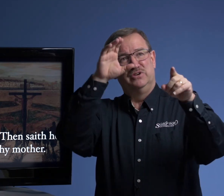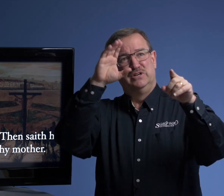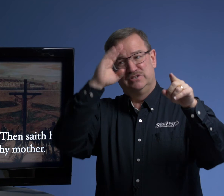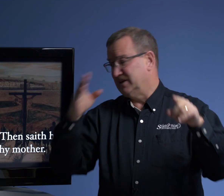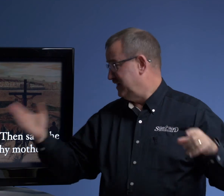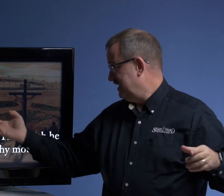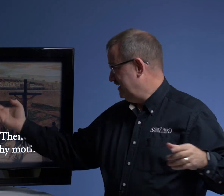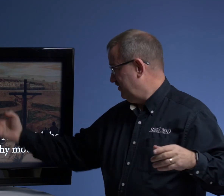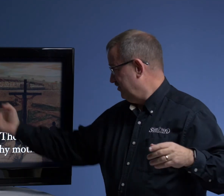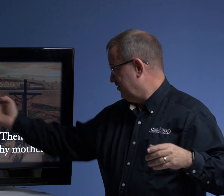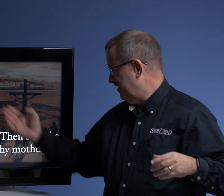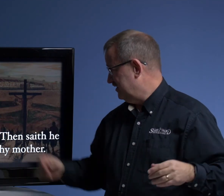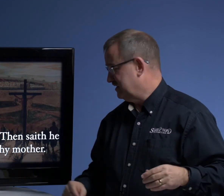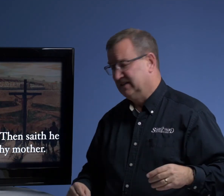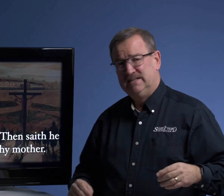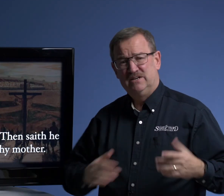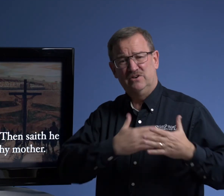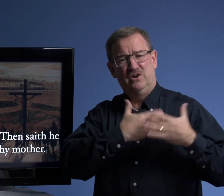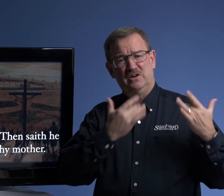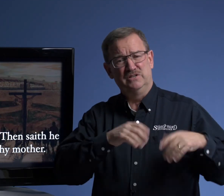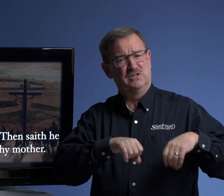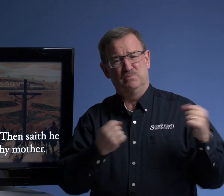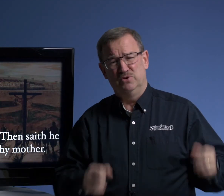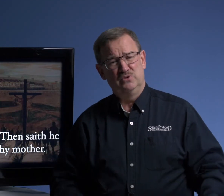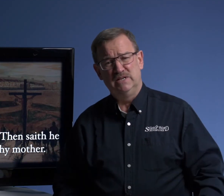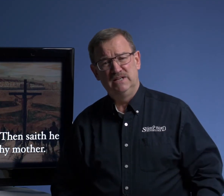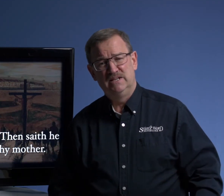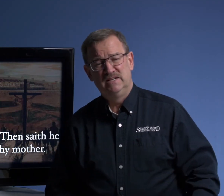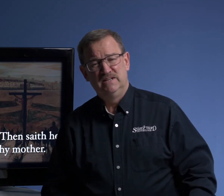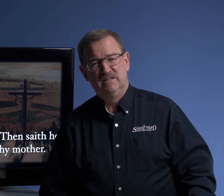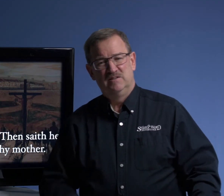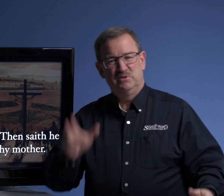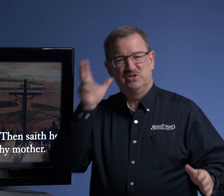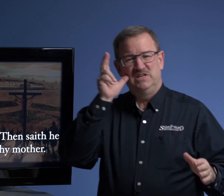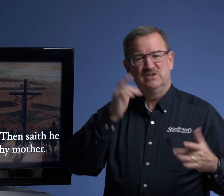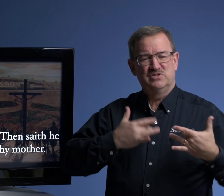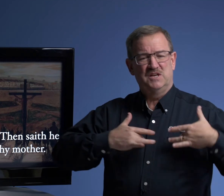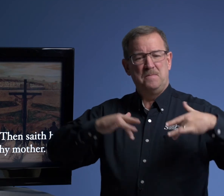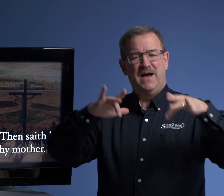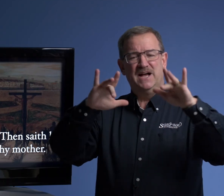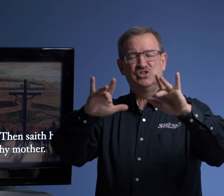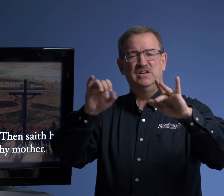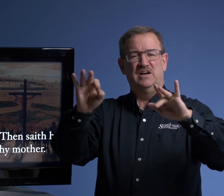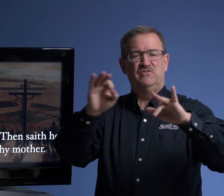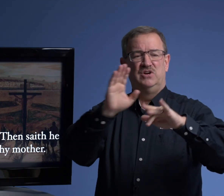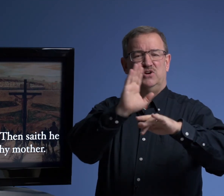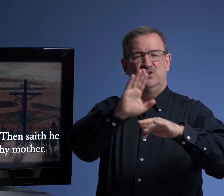son here on the cross. Her heart is just broken, but she hears the compassion of her